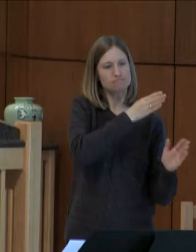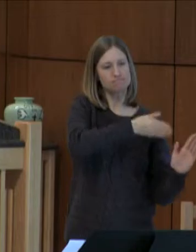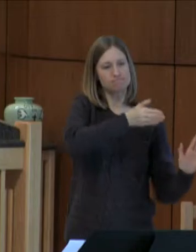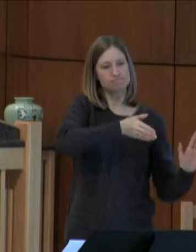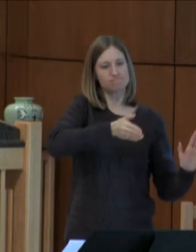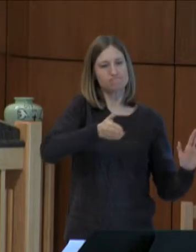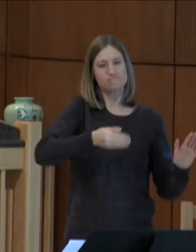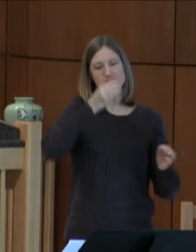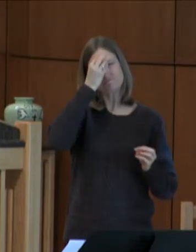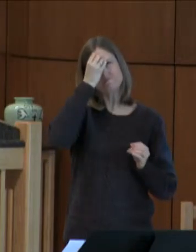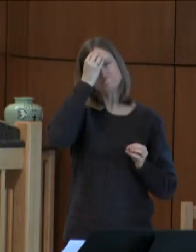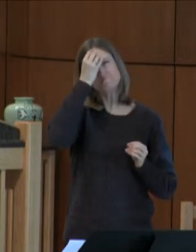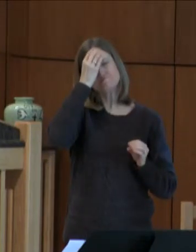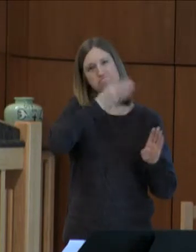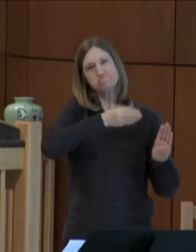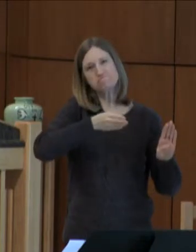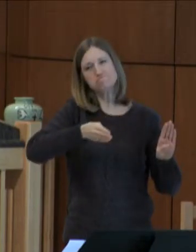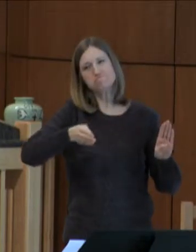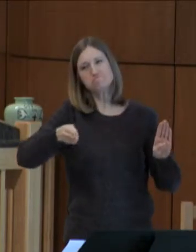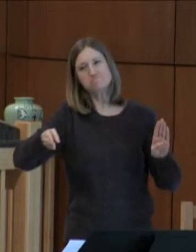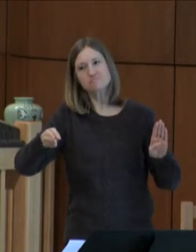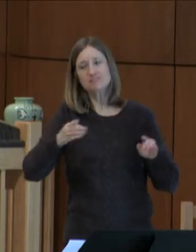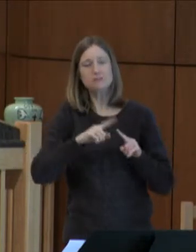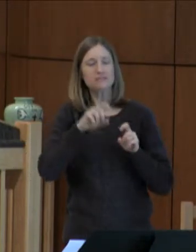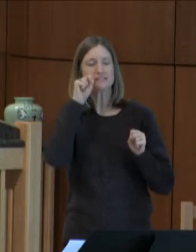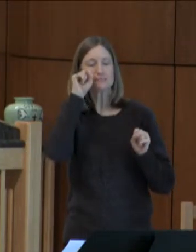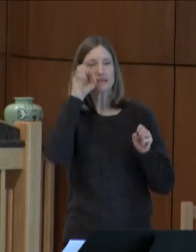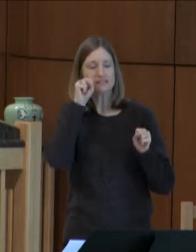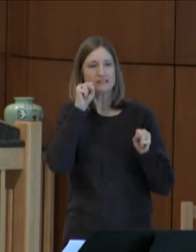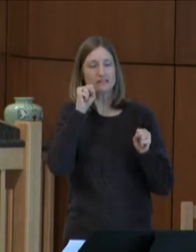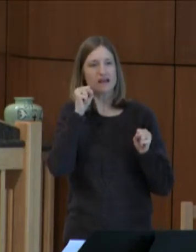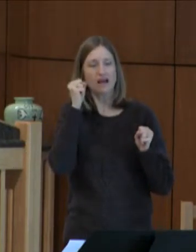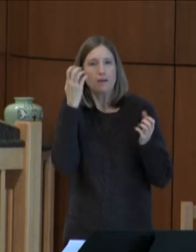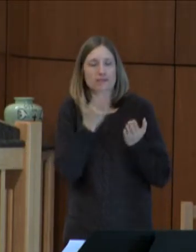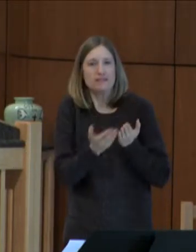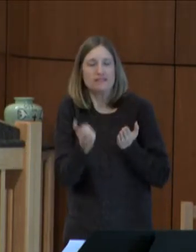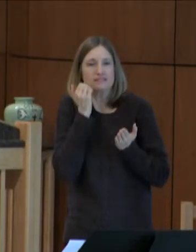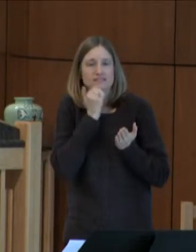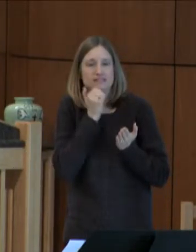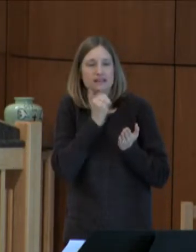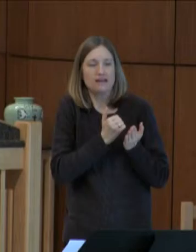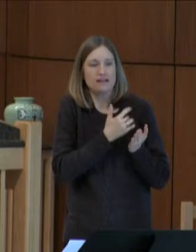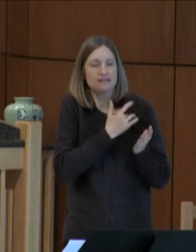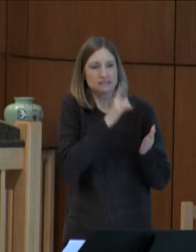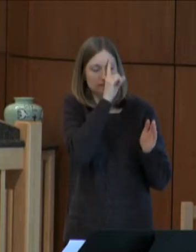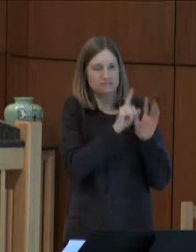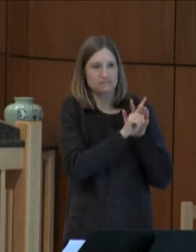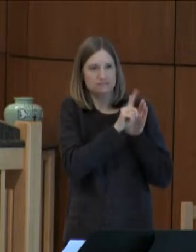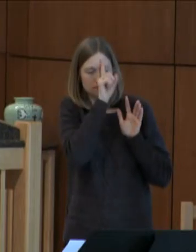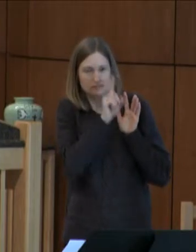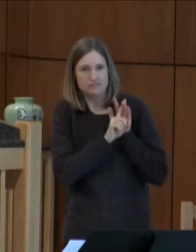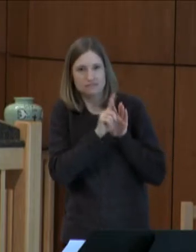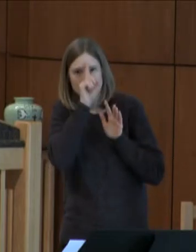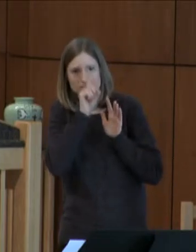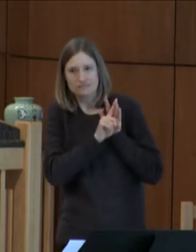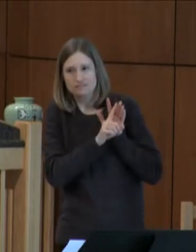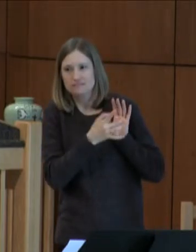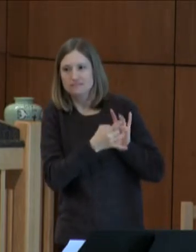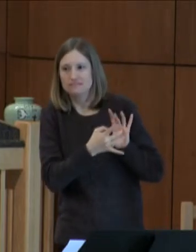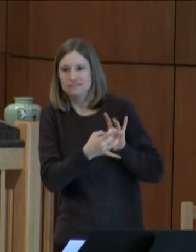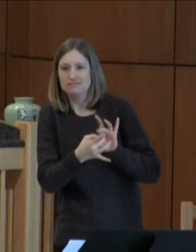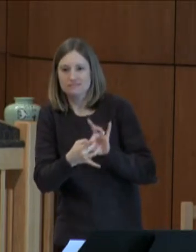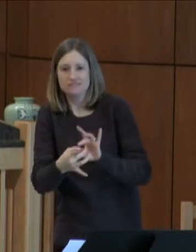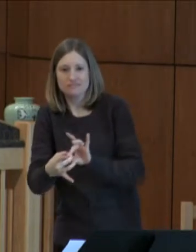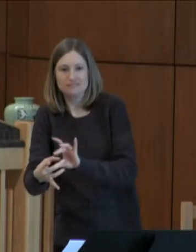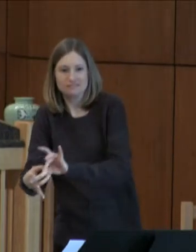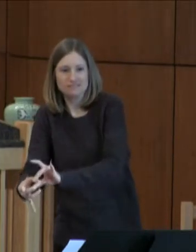and it is pretty amazing how many things in our day-to-day lives around us that the text seems